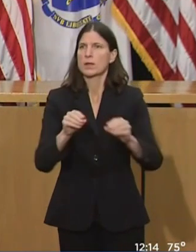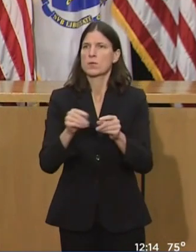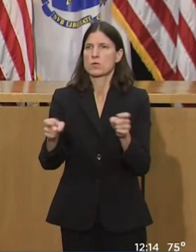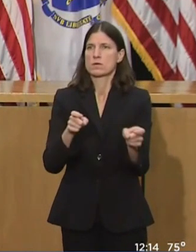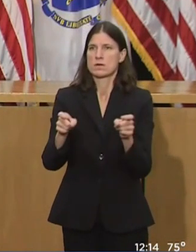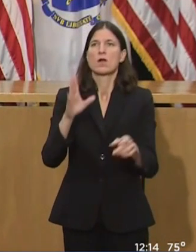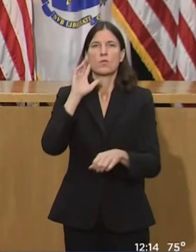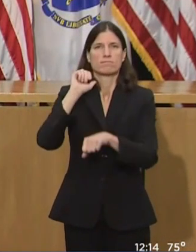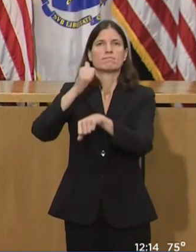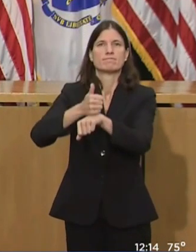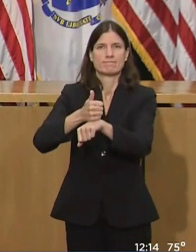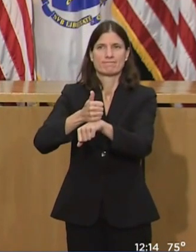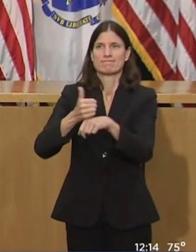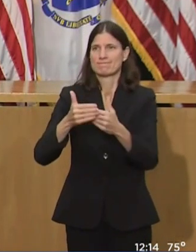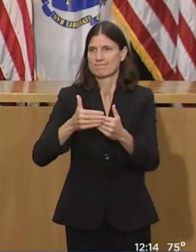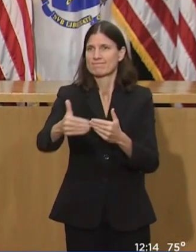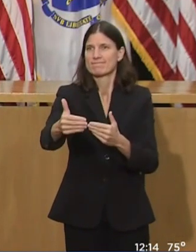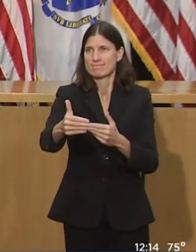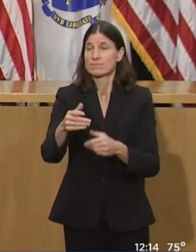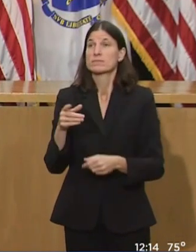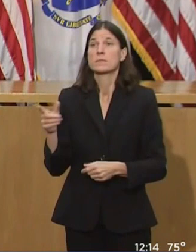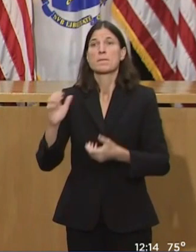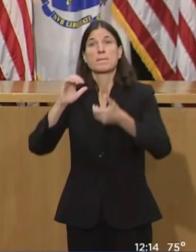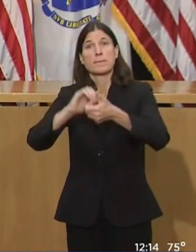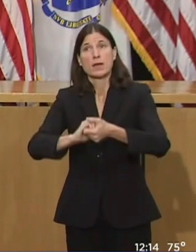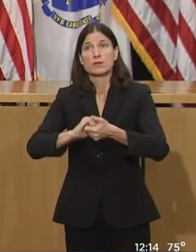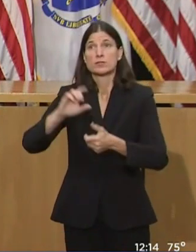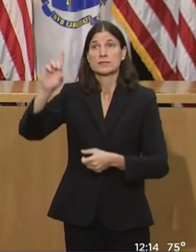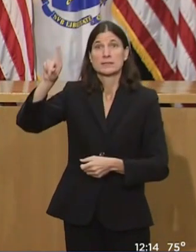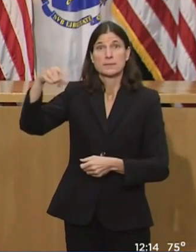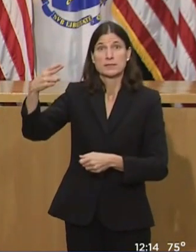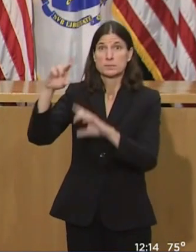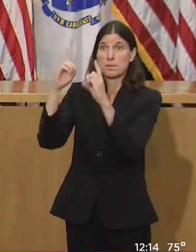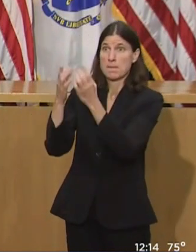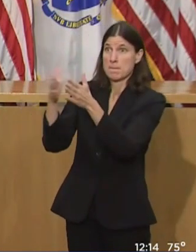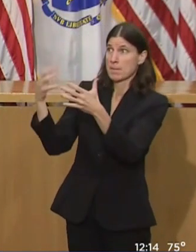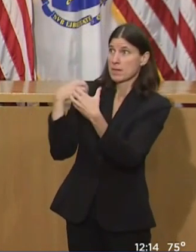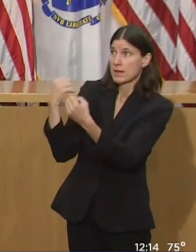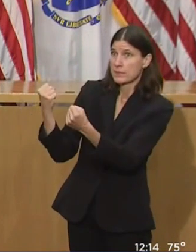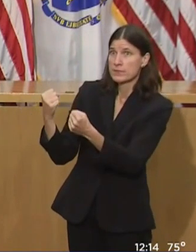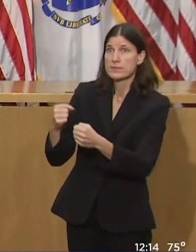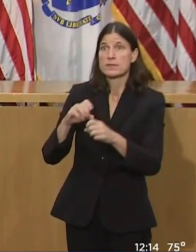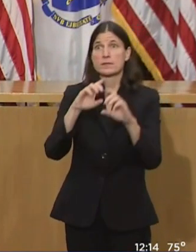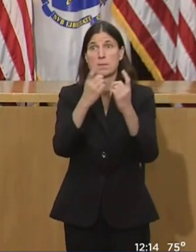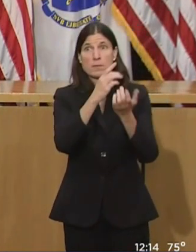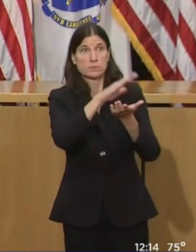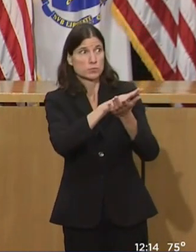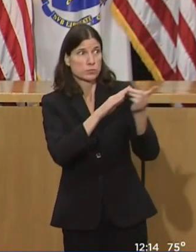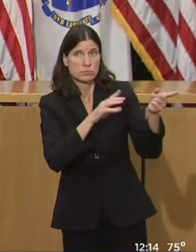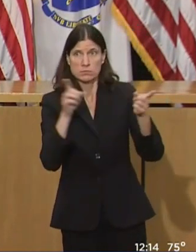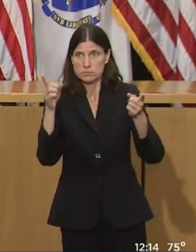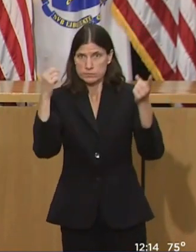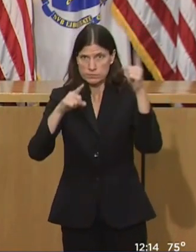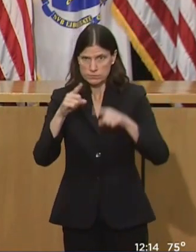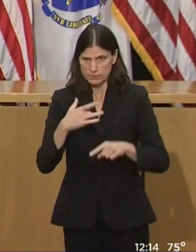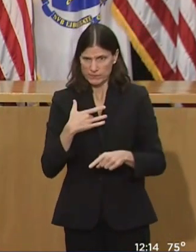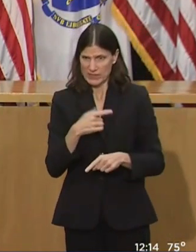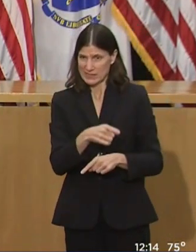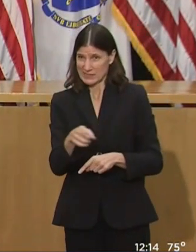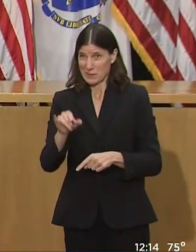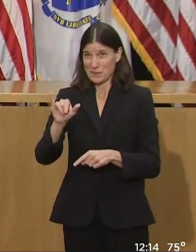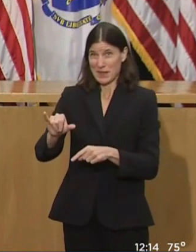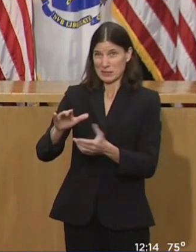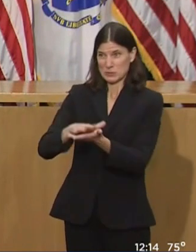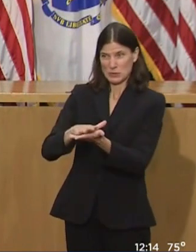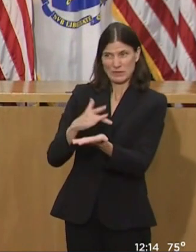district to determine if certain conditions are met and that this program should be deployed. The department of public health and the department of elementary